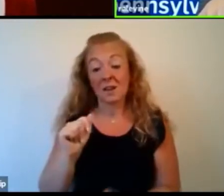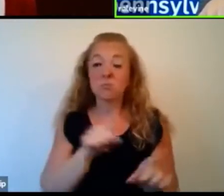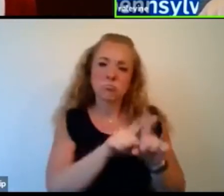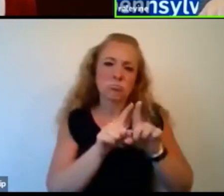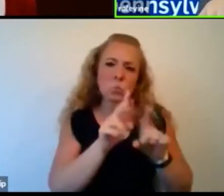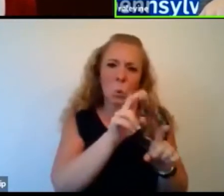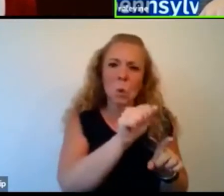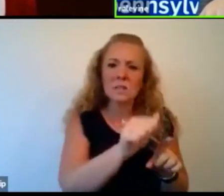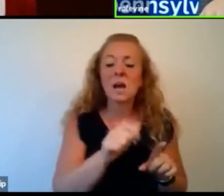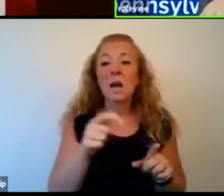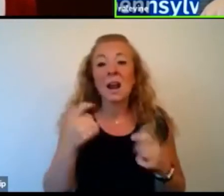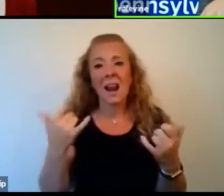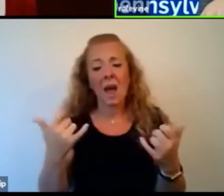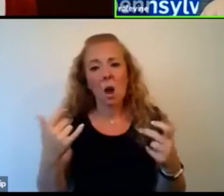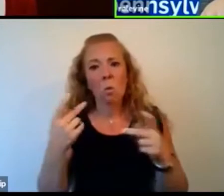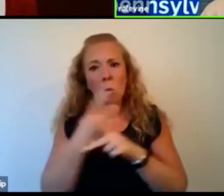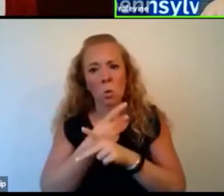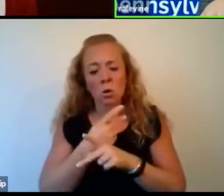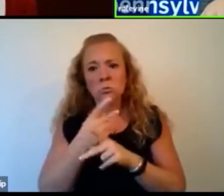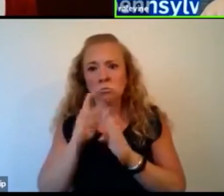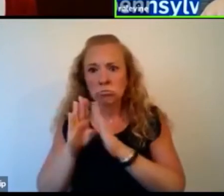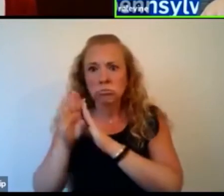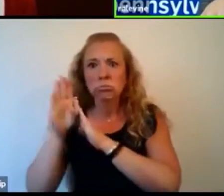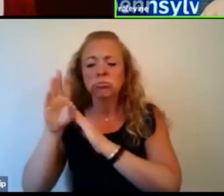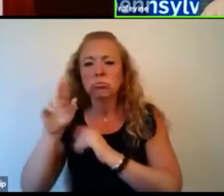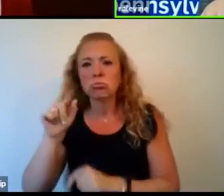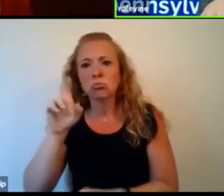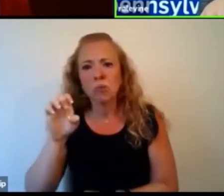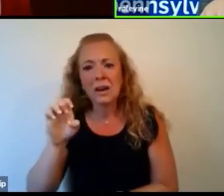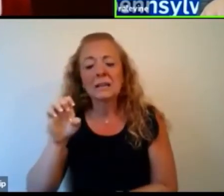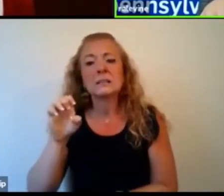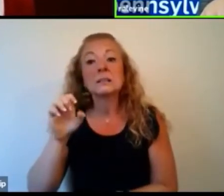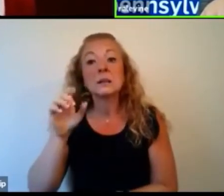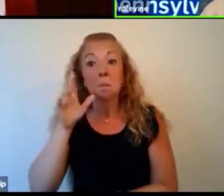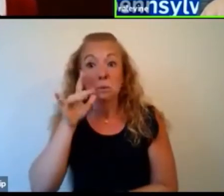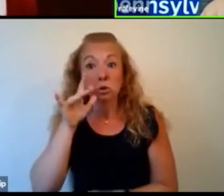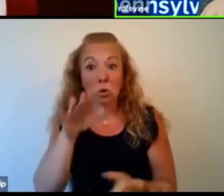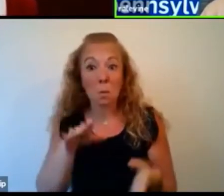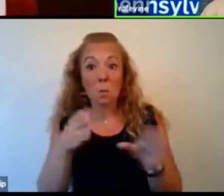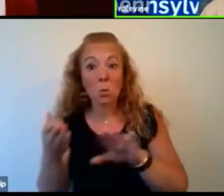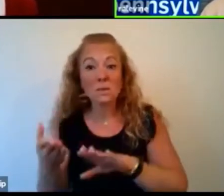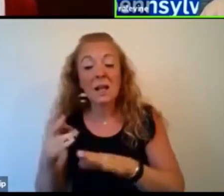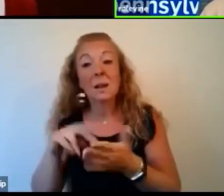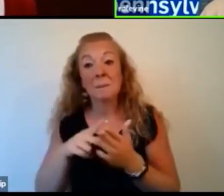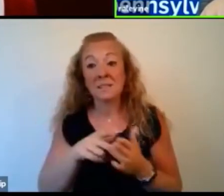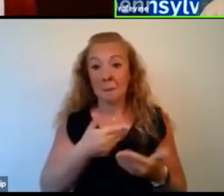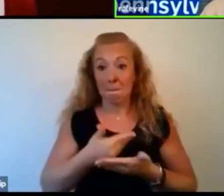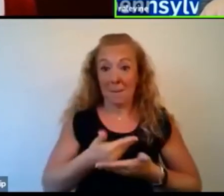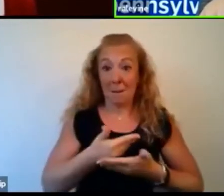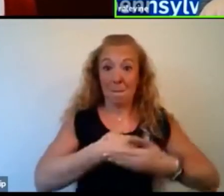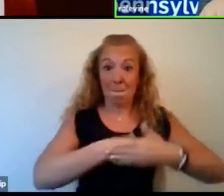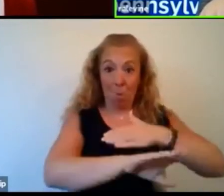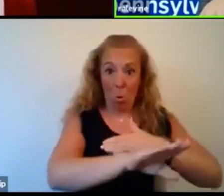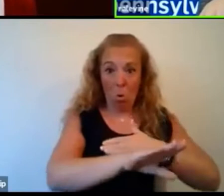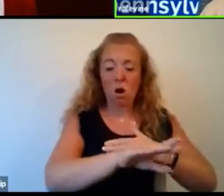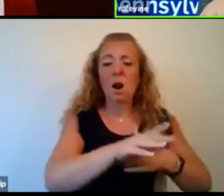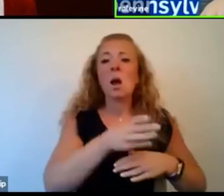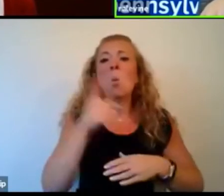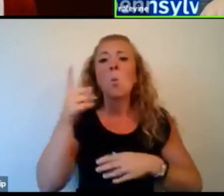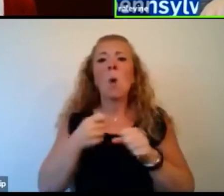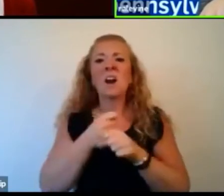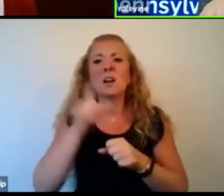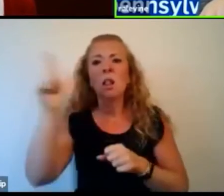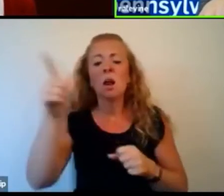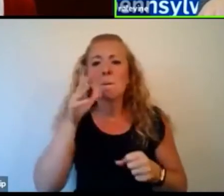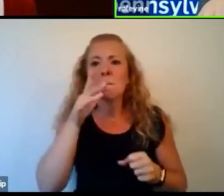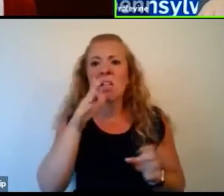increasing rate of maternal mortality, which is a death within one year after delivering a baby. We're the only developed country in the world that has